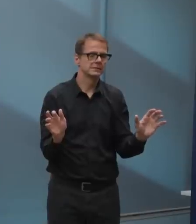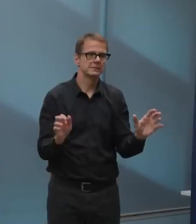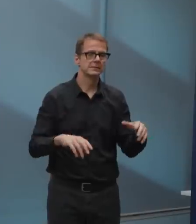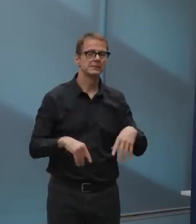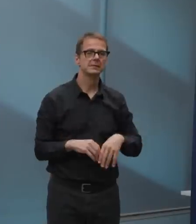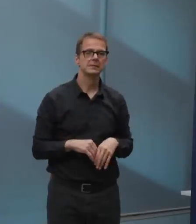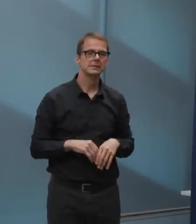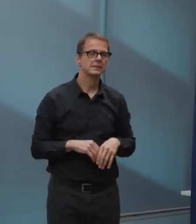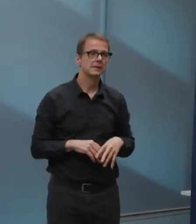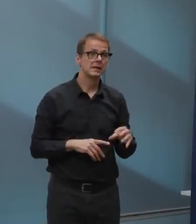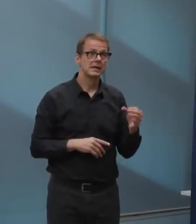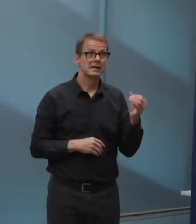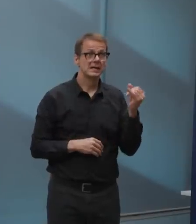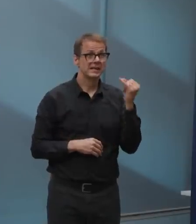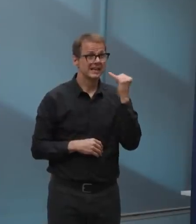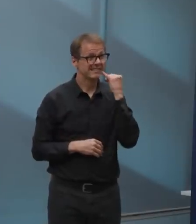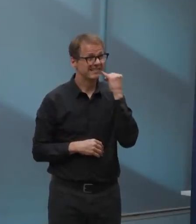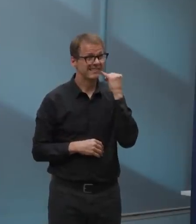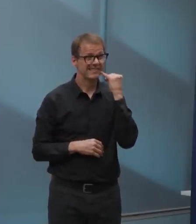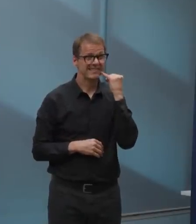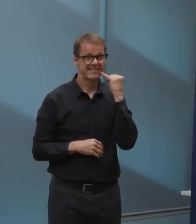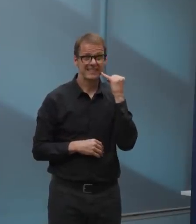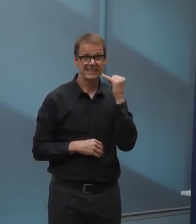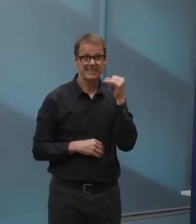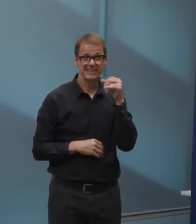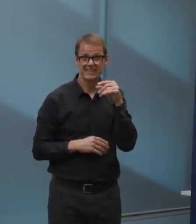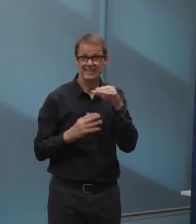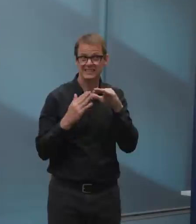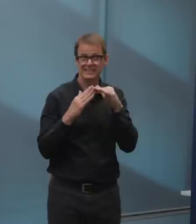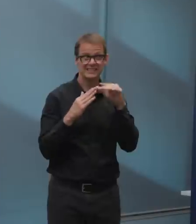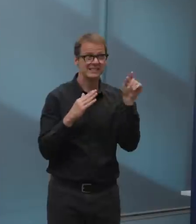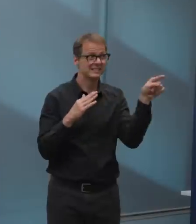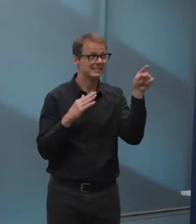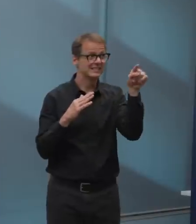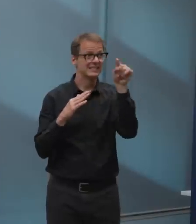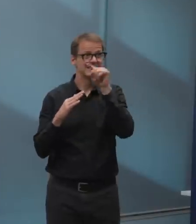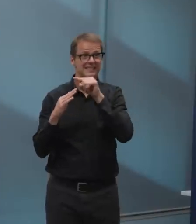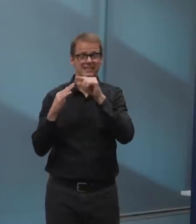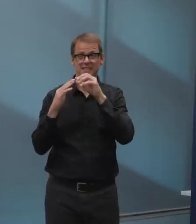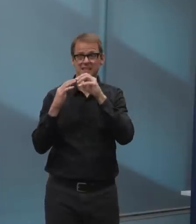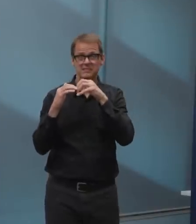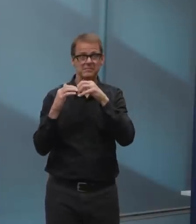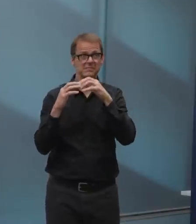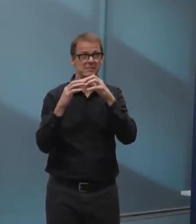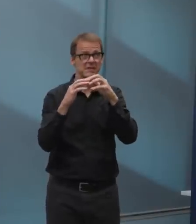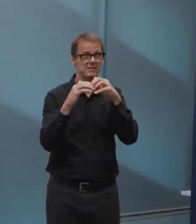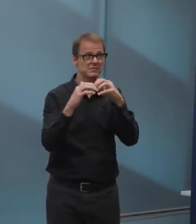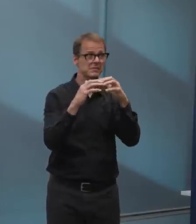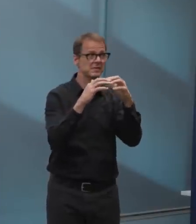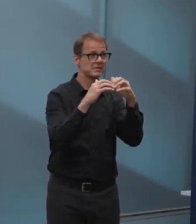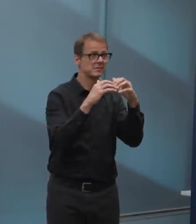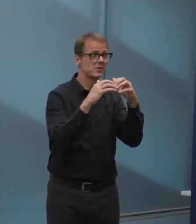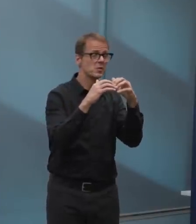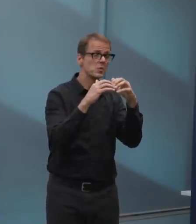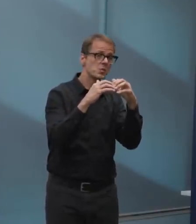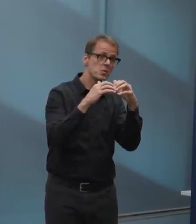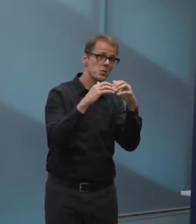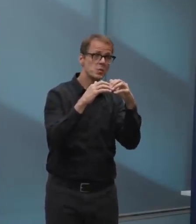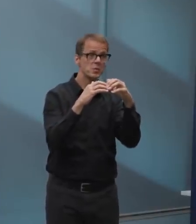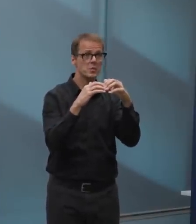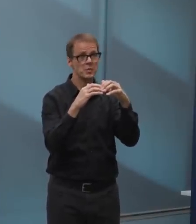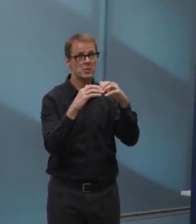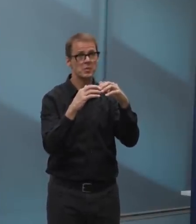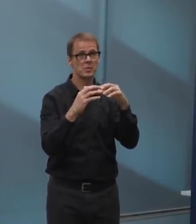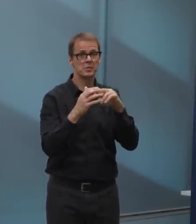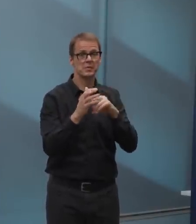city or province by province basis that cities that do that will struggle socially and economically and cities that go in the other direction,